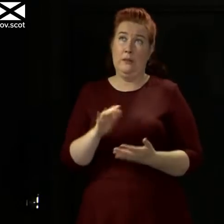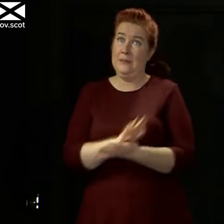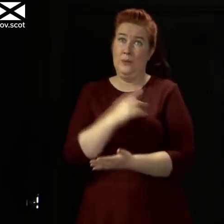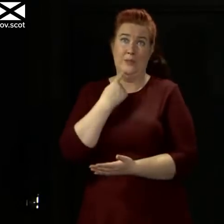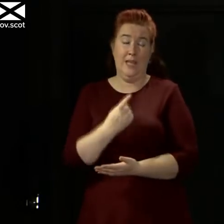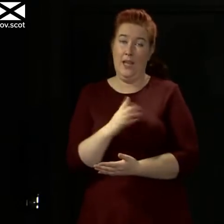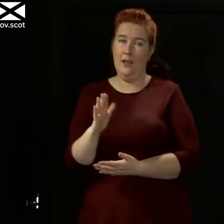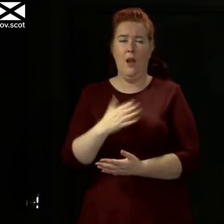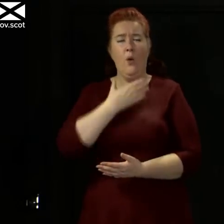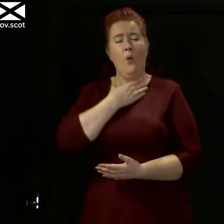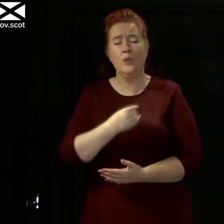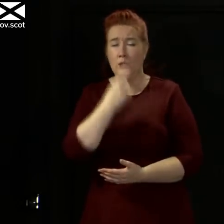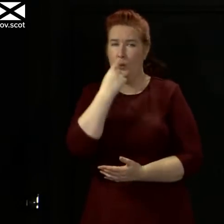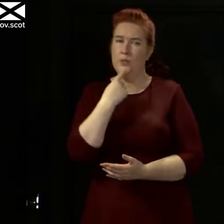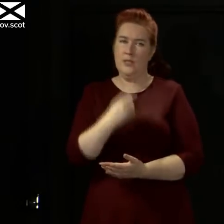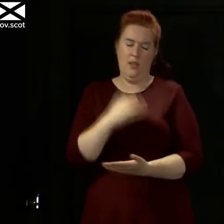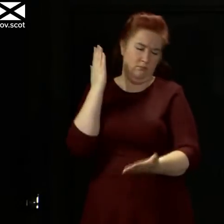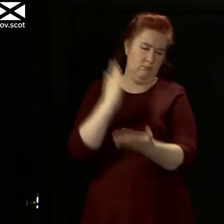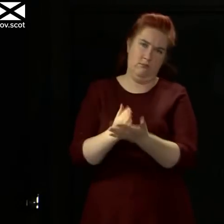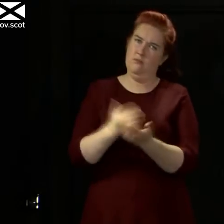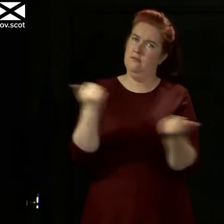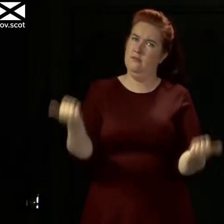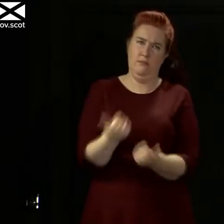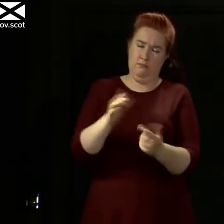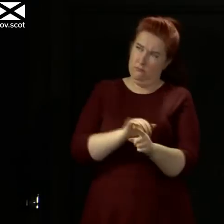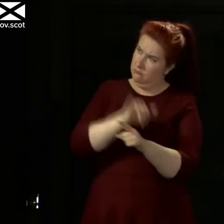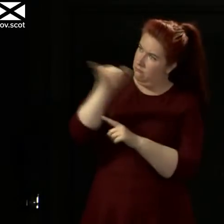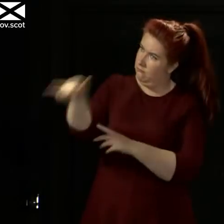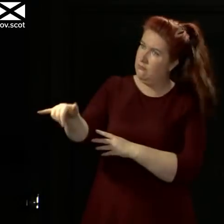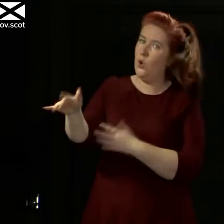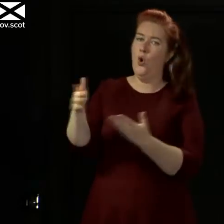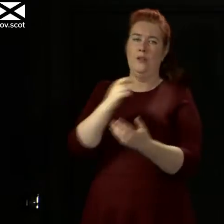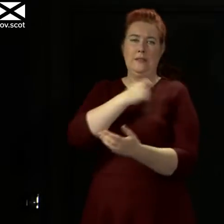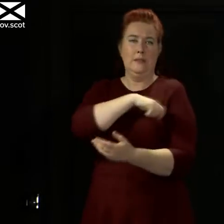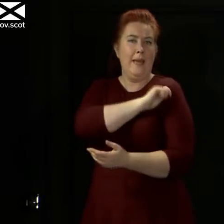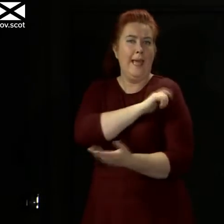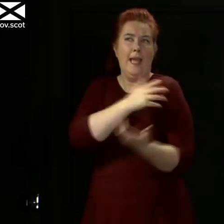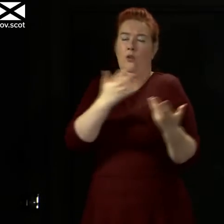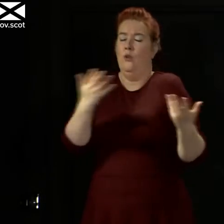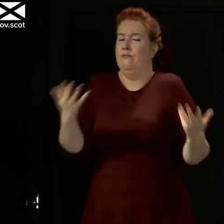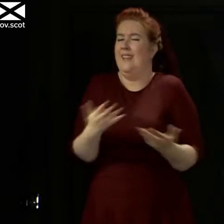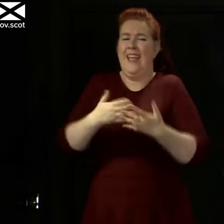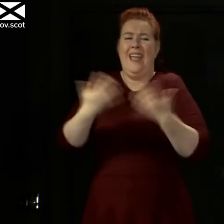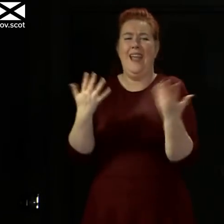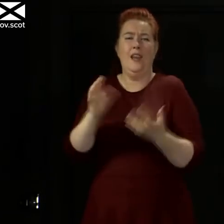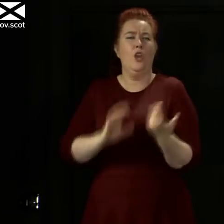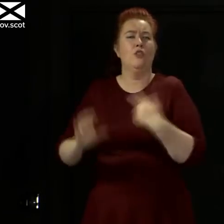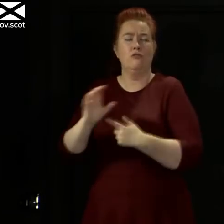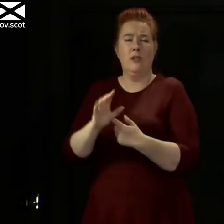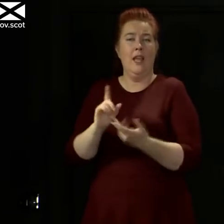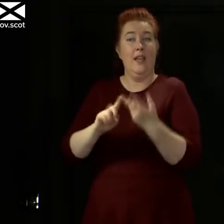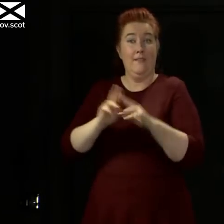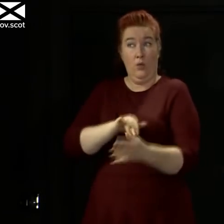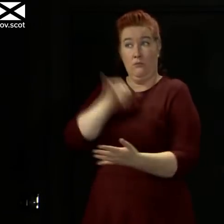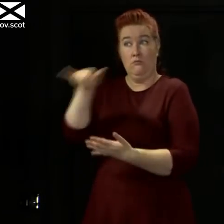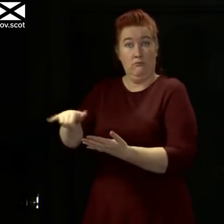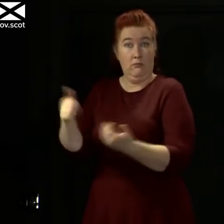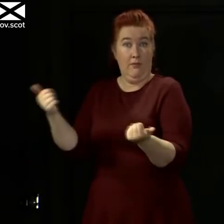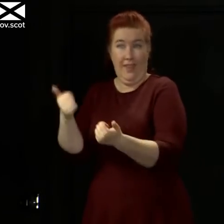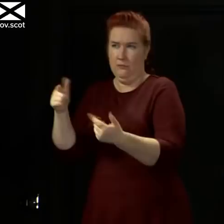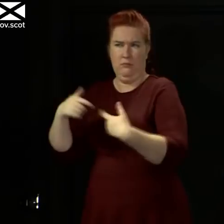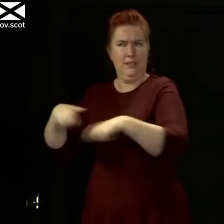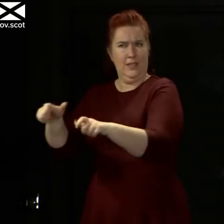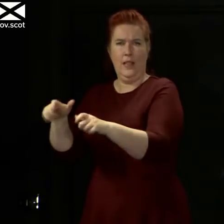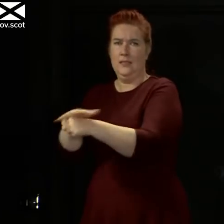nothing more than to say I can give you certainty right now that the situation in Spain or any of the other countries that we might be looking at will not